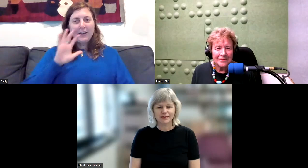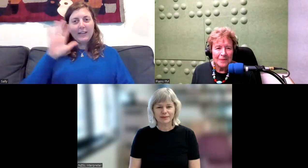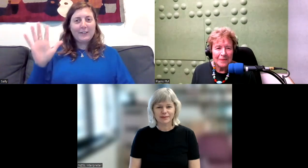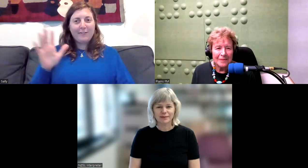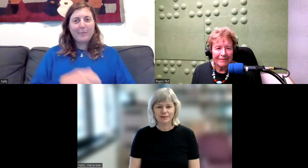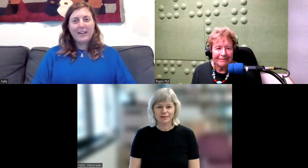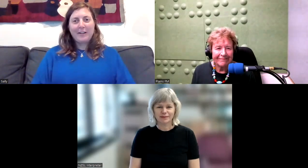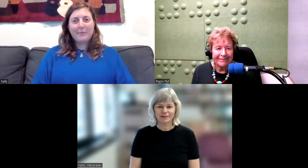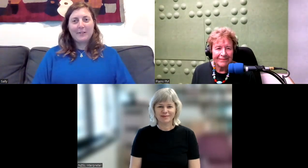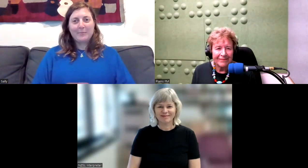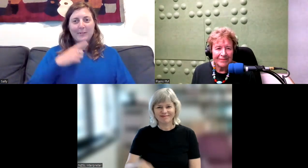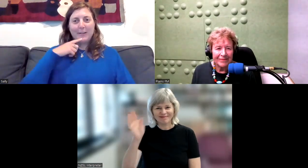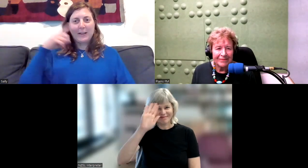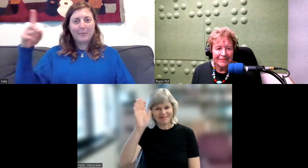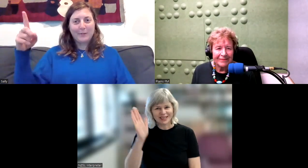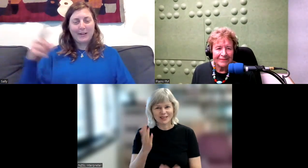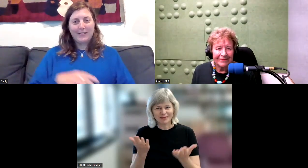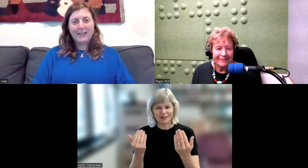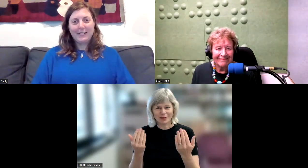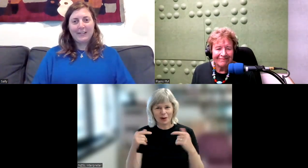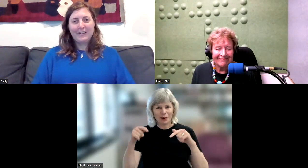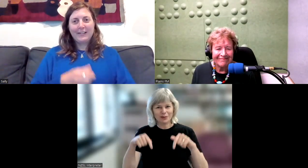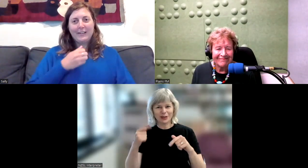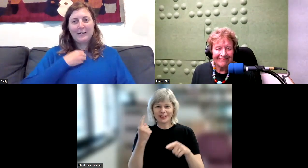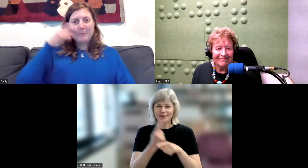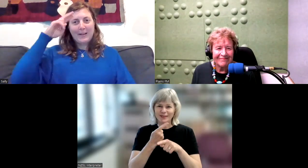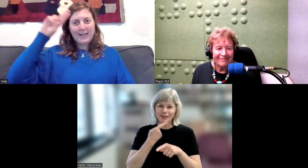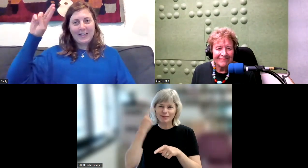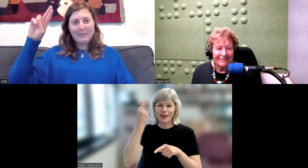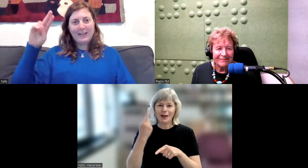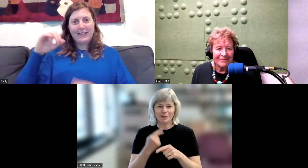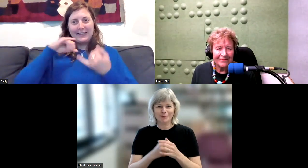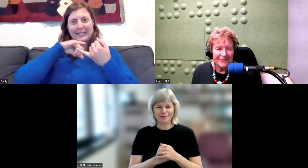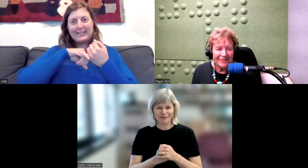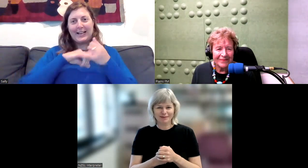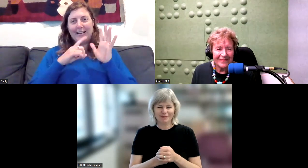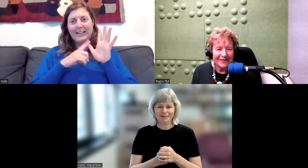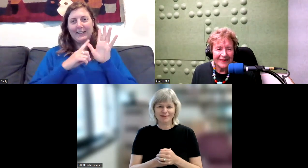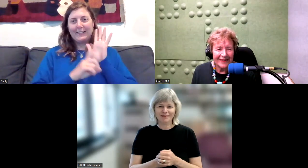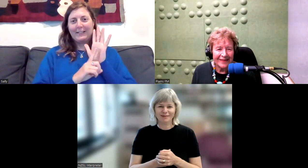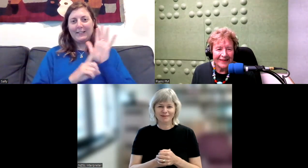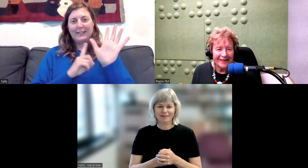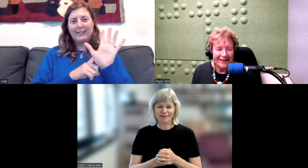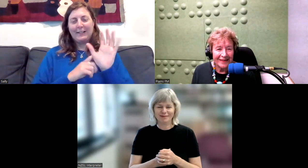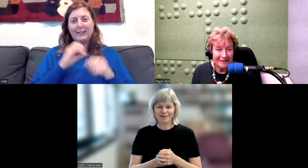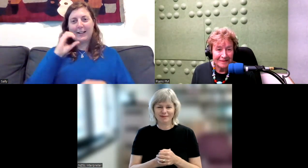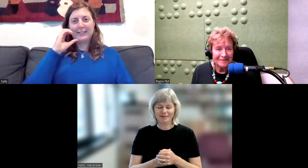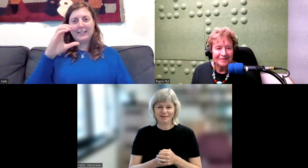Kia ora everybody and welcome to Speak Up Kōrero Tia. My name is Sally Carlton,